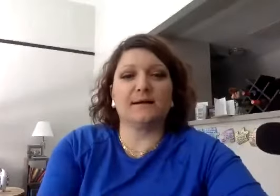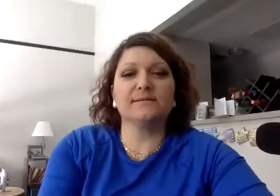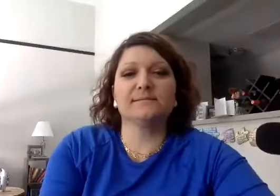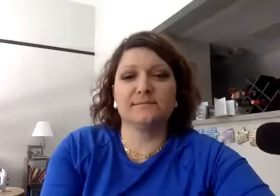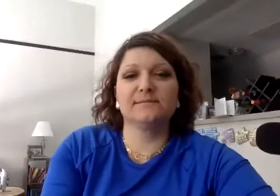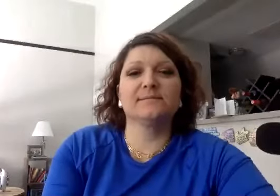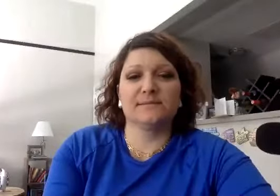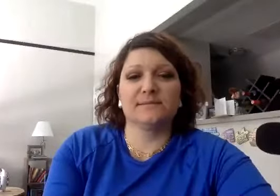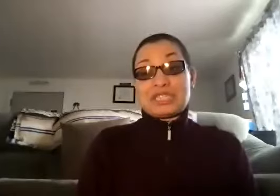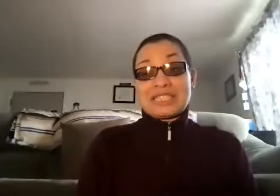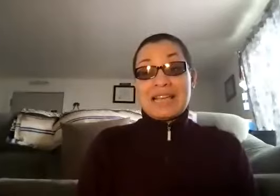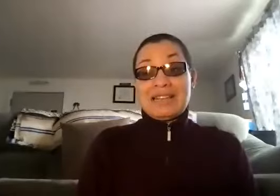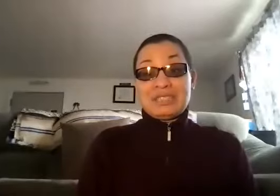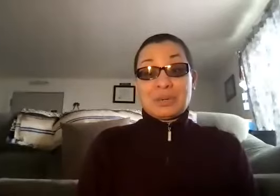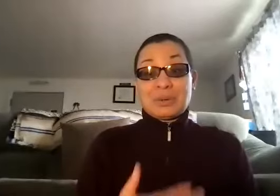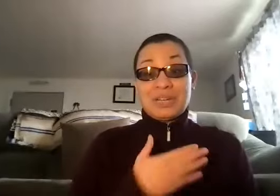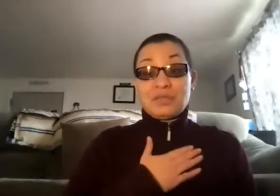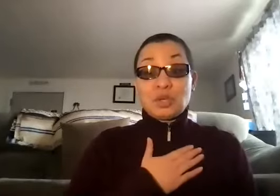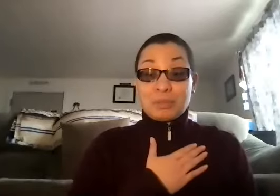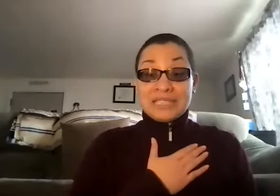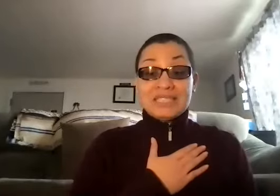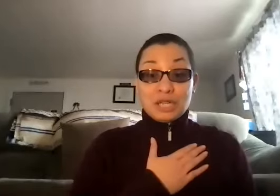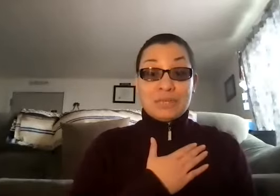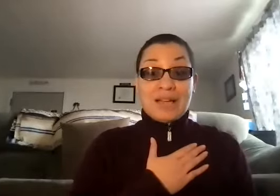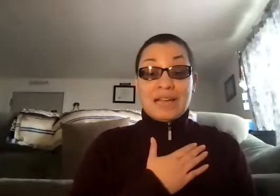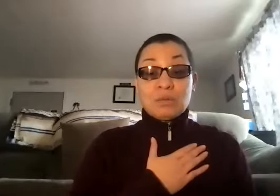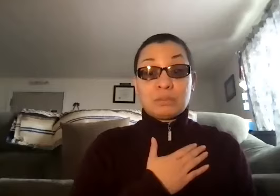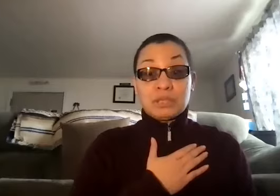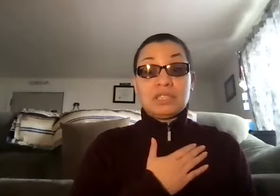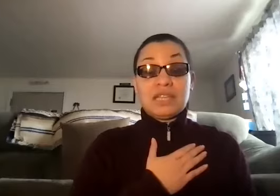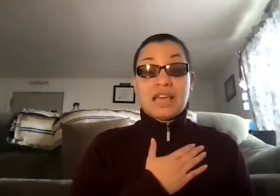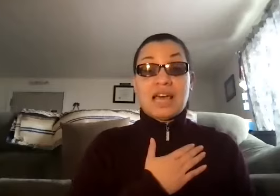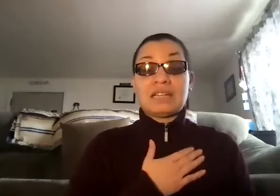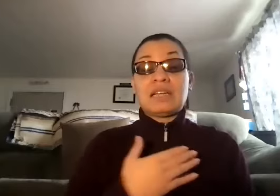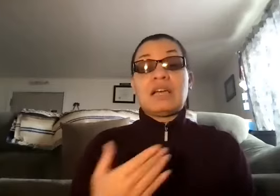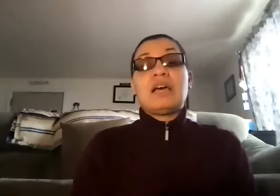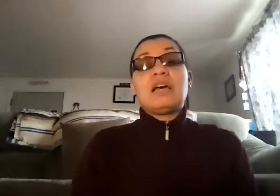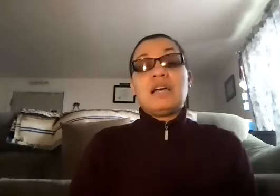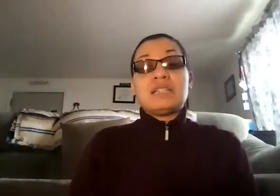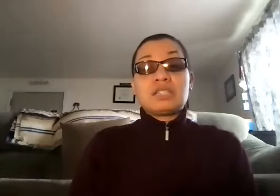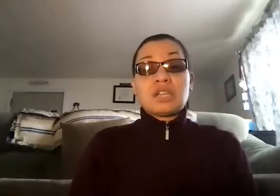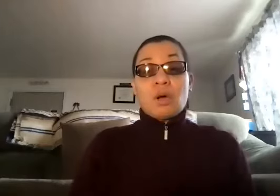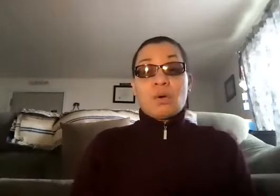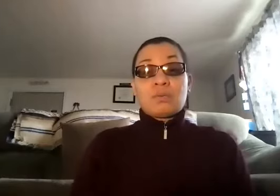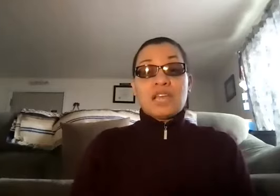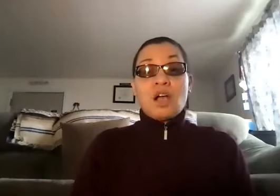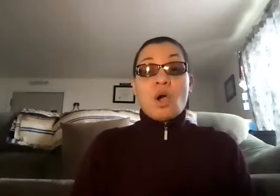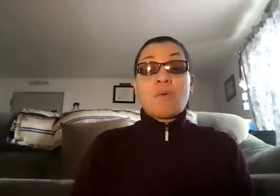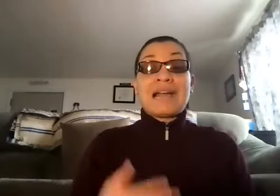trying to keep up with what you're saying. So if you could please slow down, I would appreciate that. And so they go, Oh, my